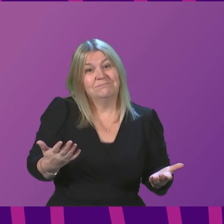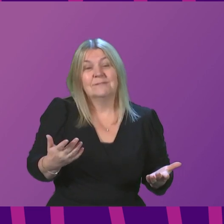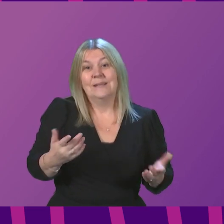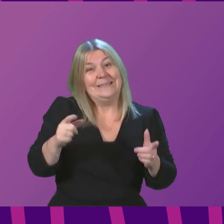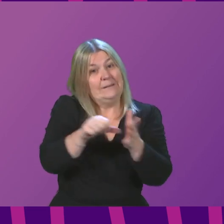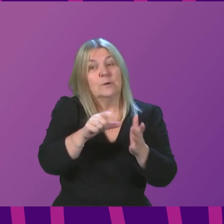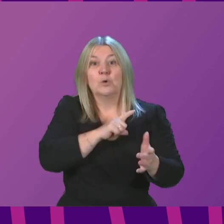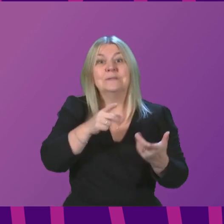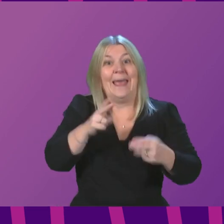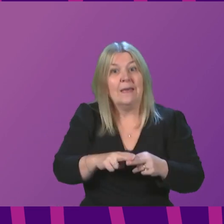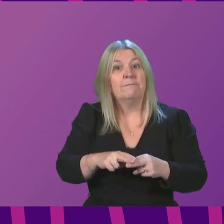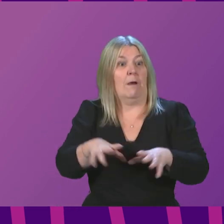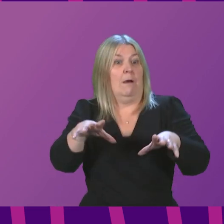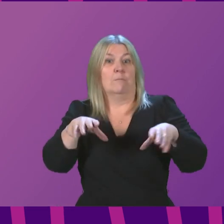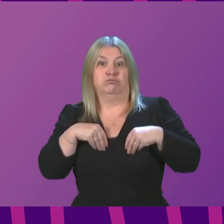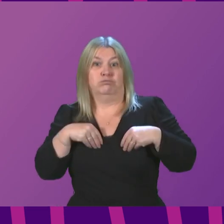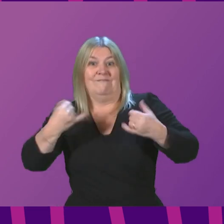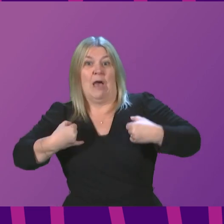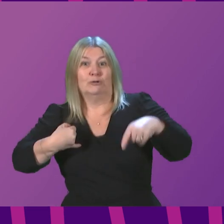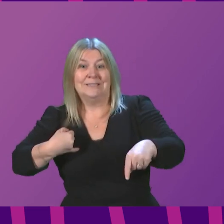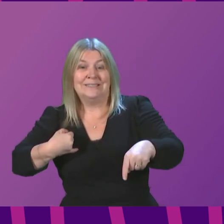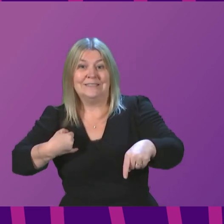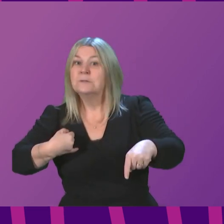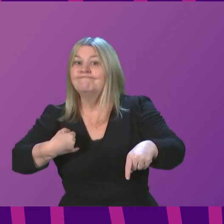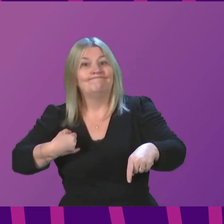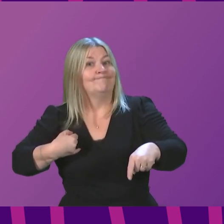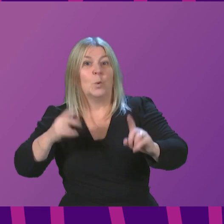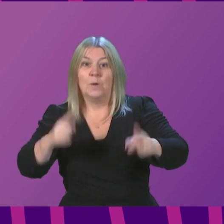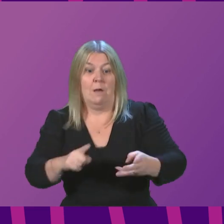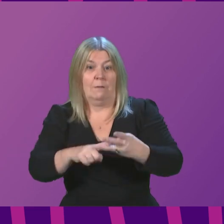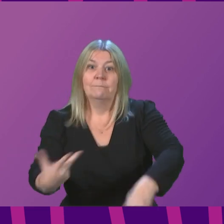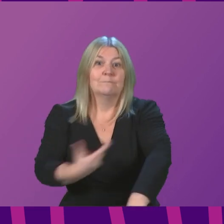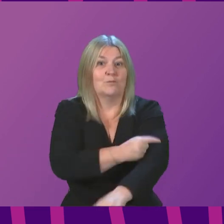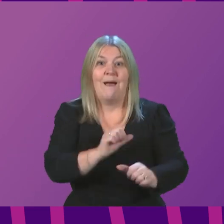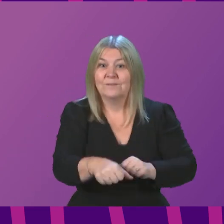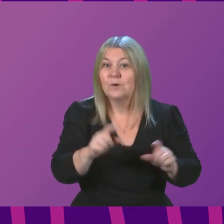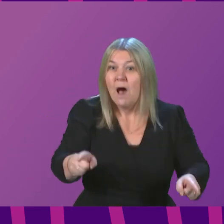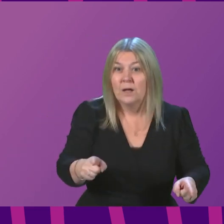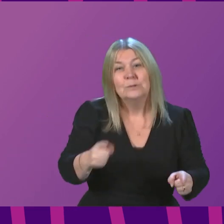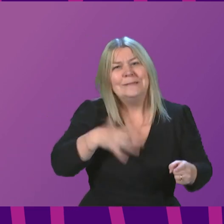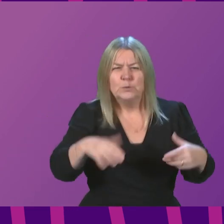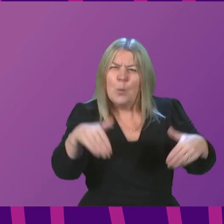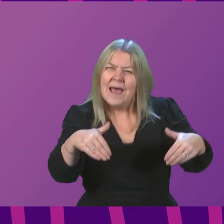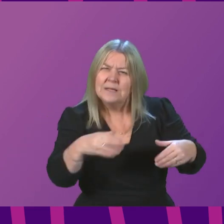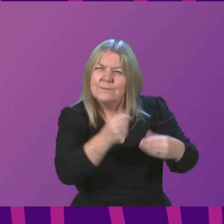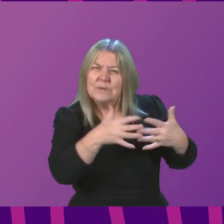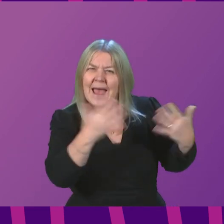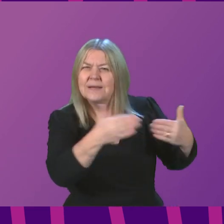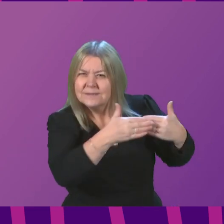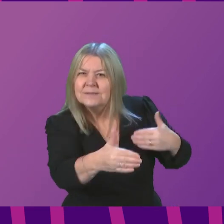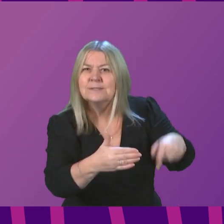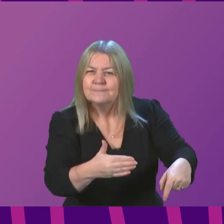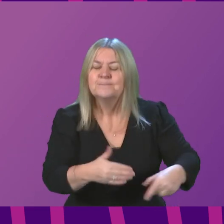afterwards. So, cancellation and do not attend rates have been creeping up this week as case numbers have risen.